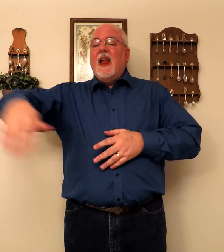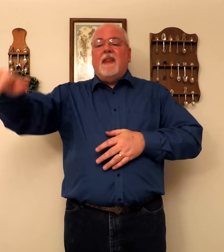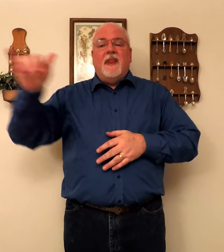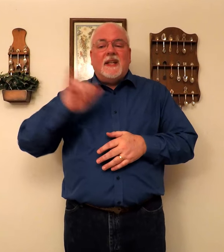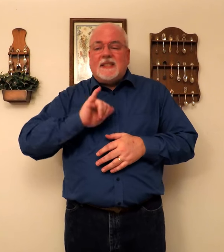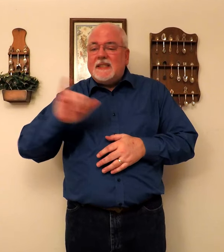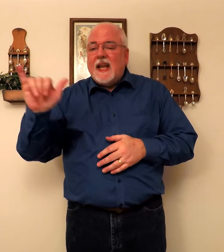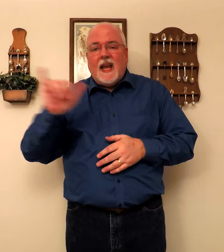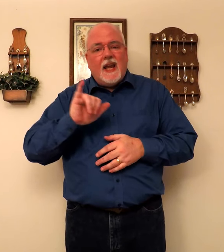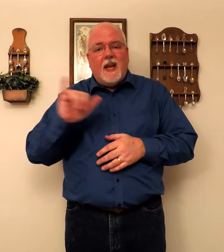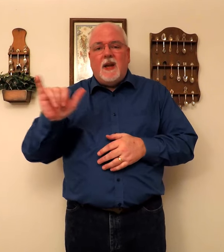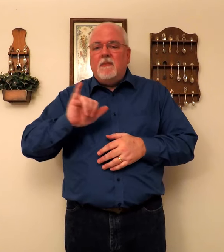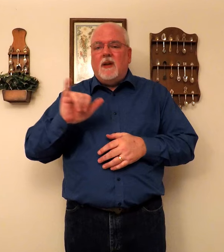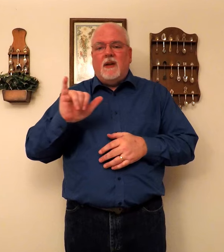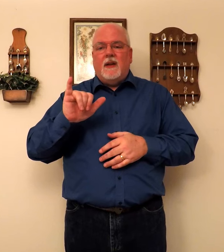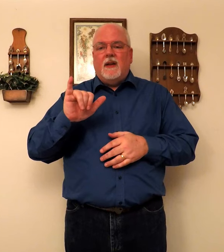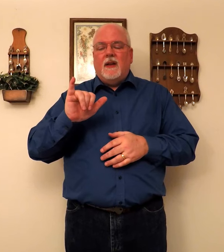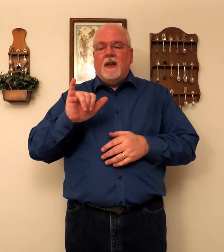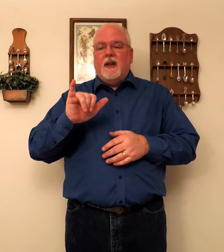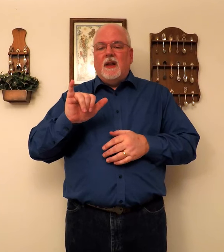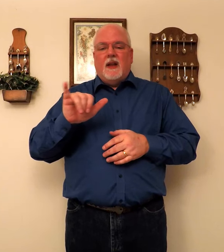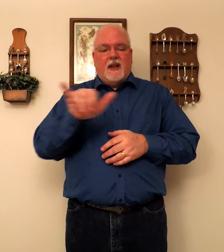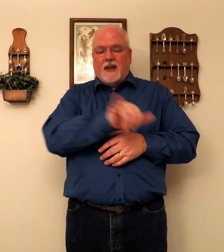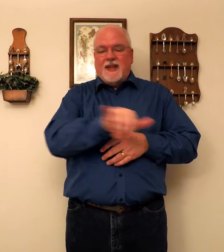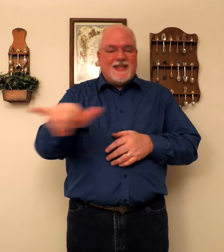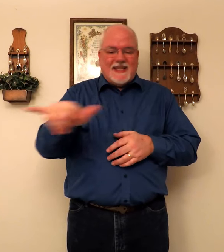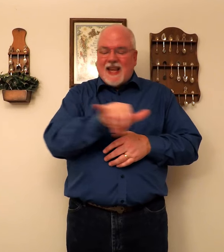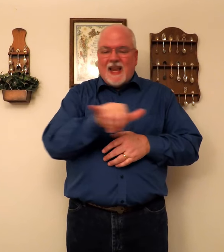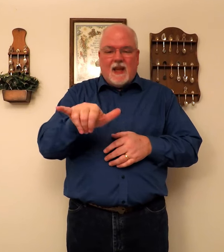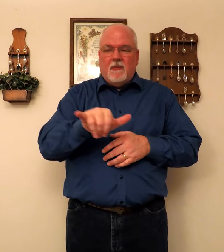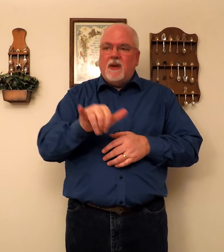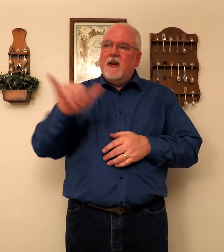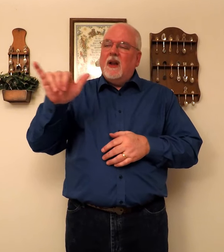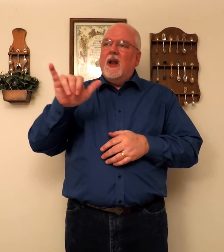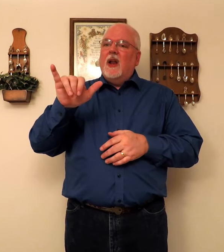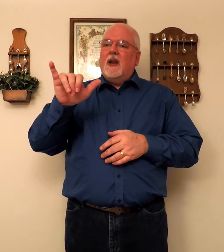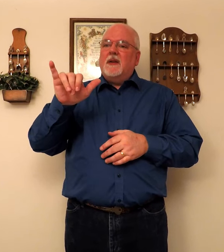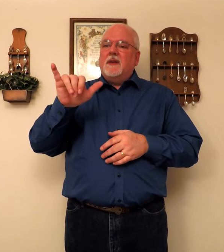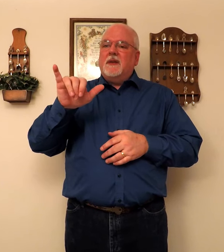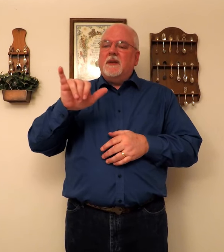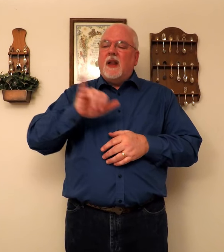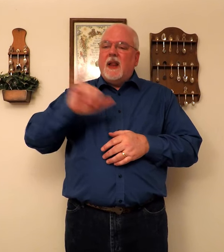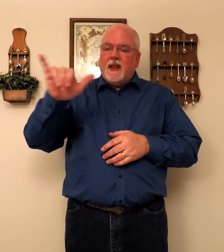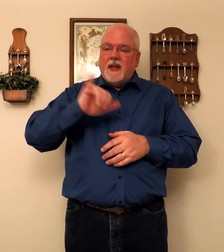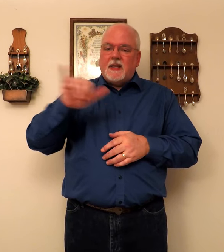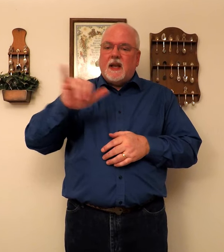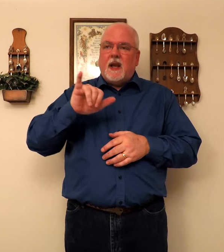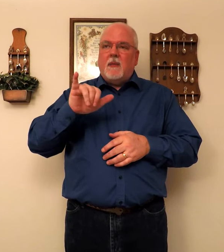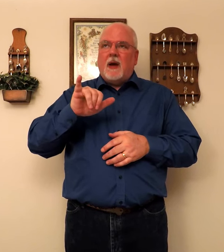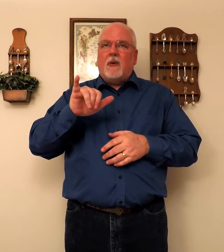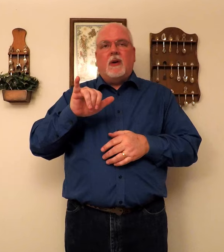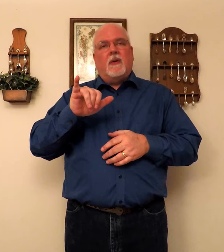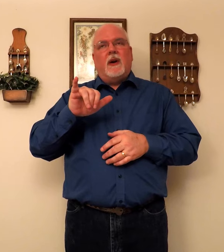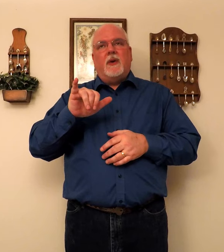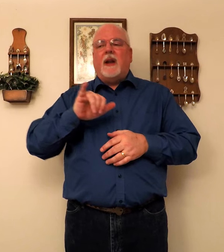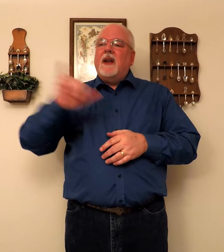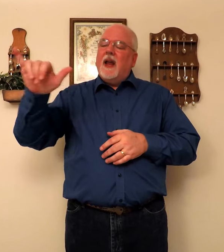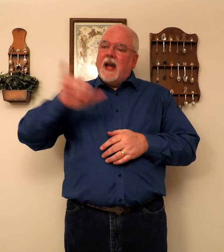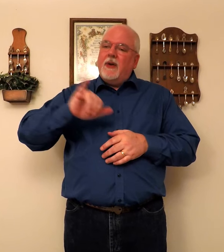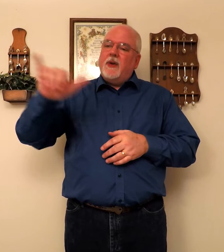The same. The same. The same. How do I want to do that? I'll